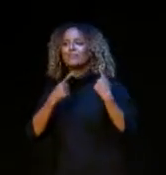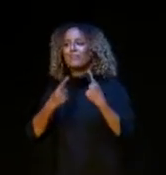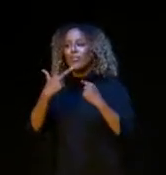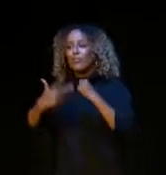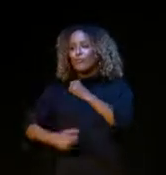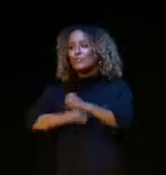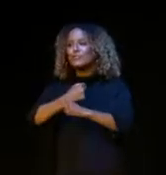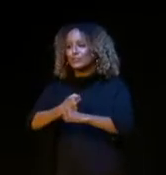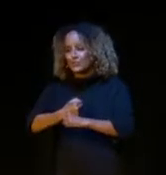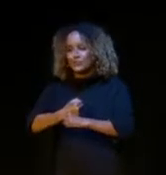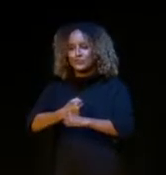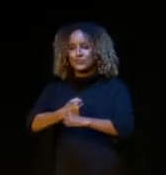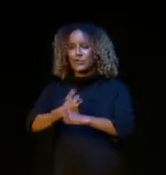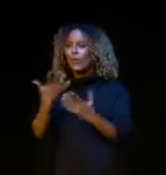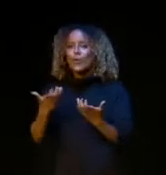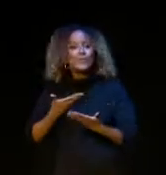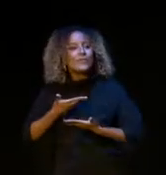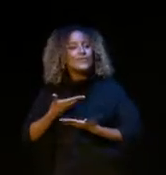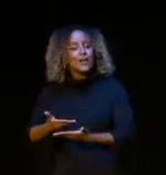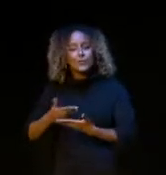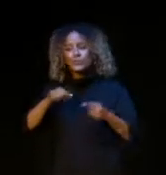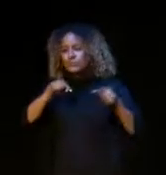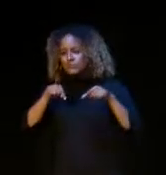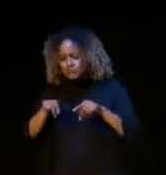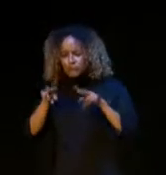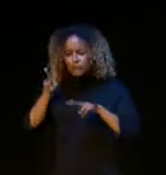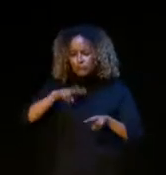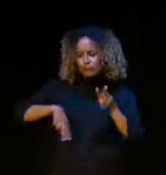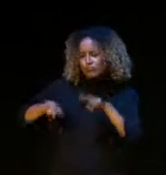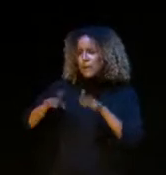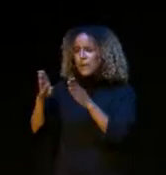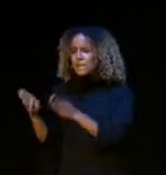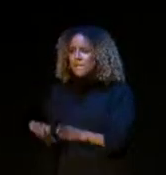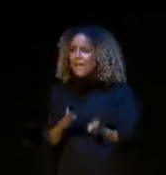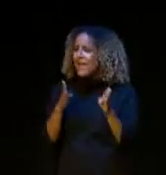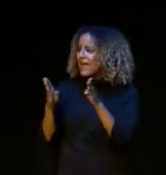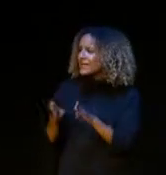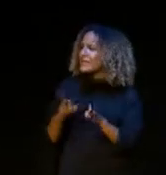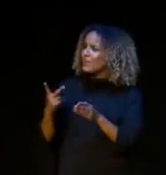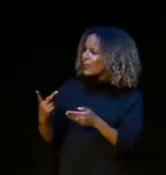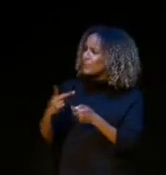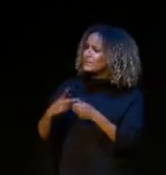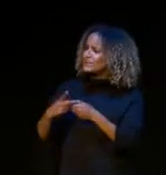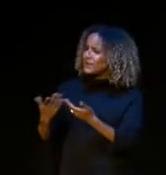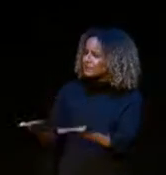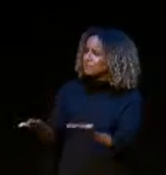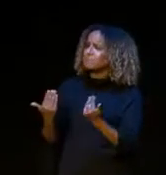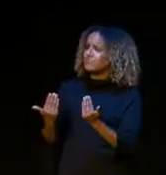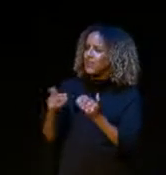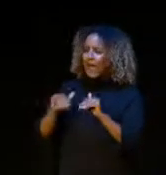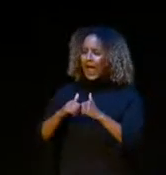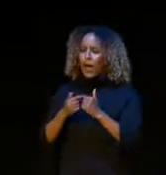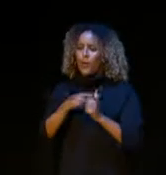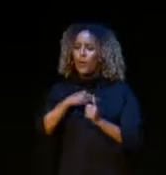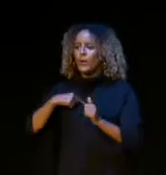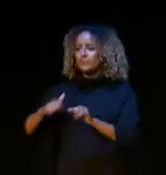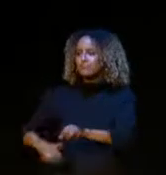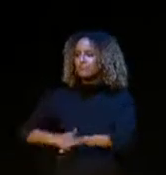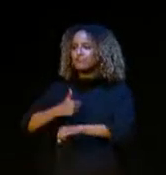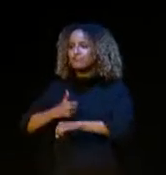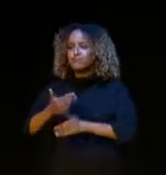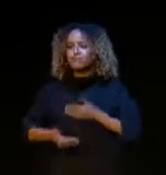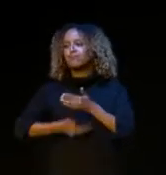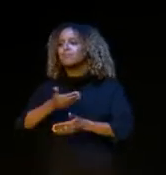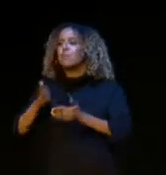years. I want to invite you to go through the plan and participate with us in how we implement the plan. And